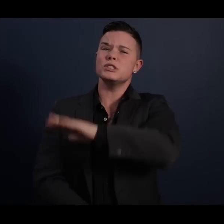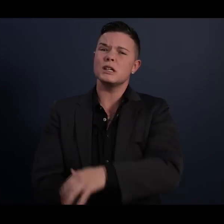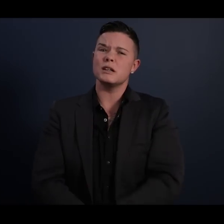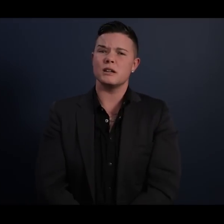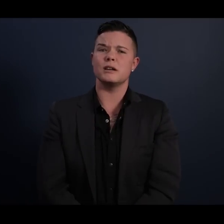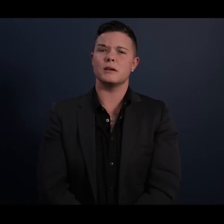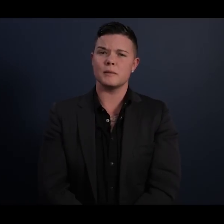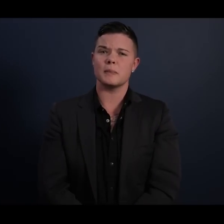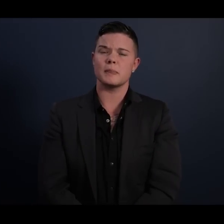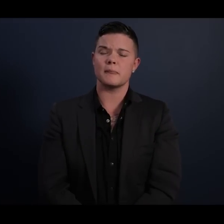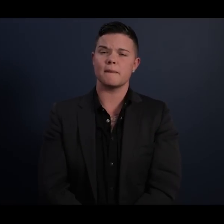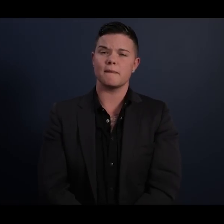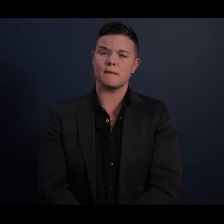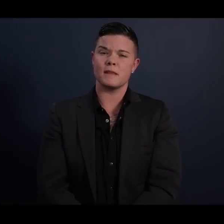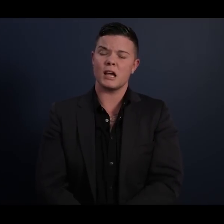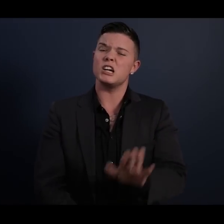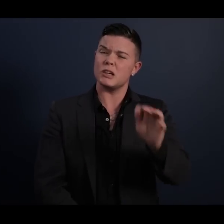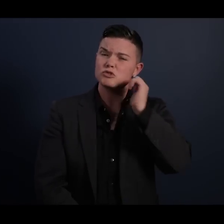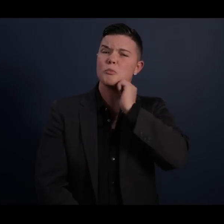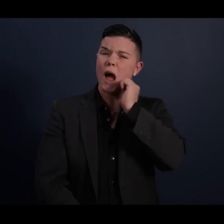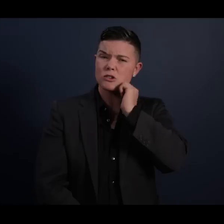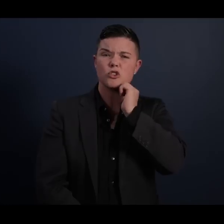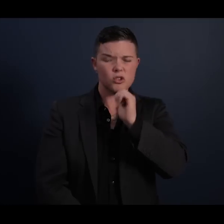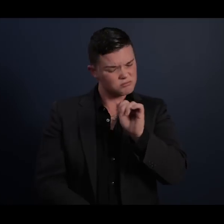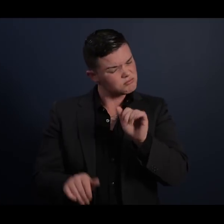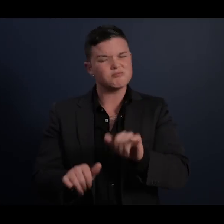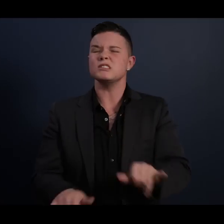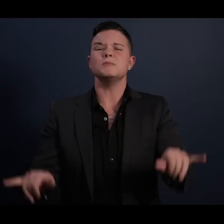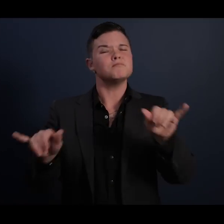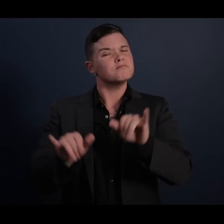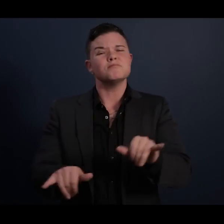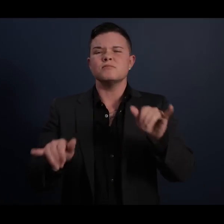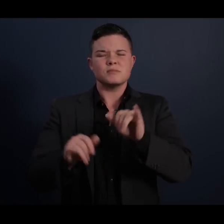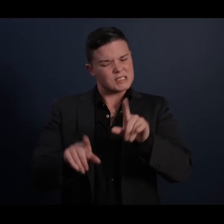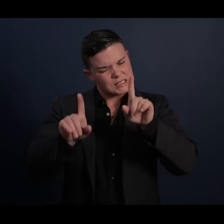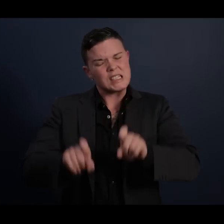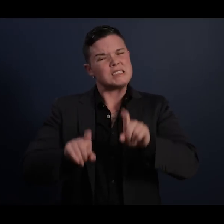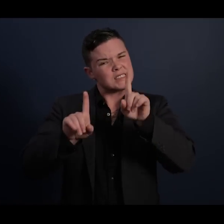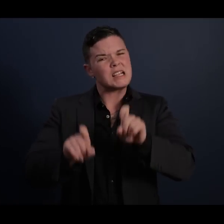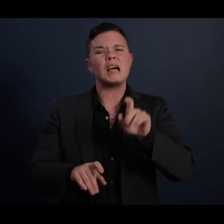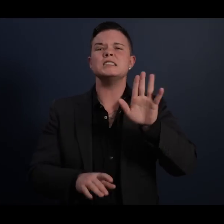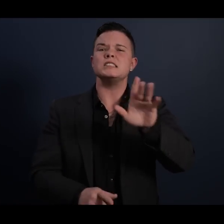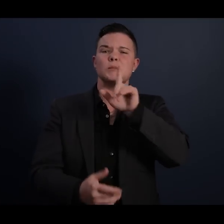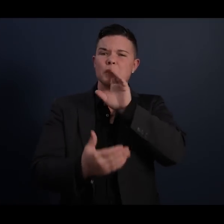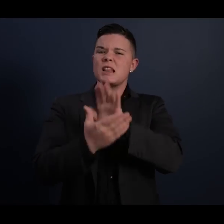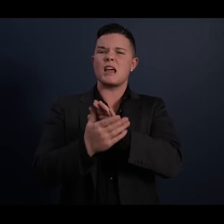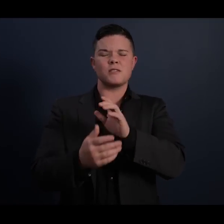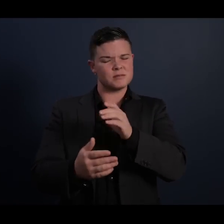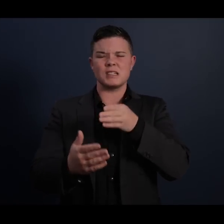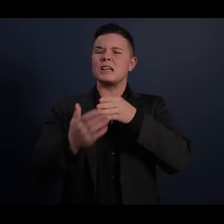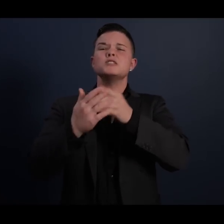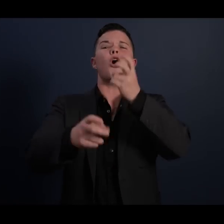He was practical, testing his beliefs against the hard surface of circumstance and history.